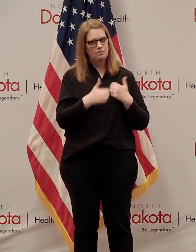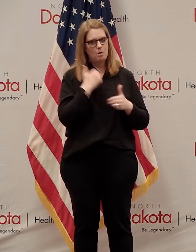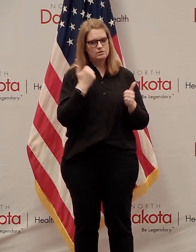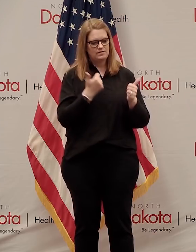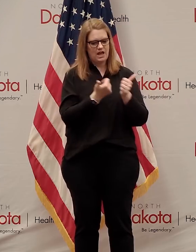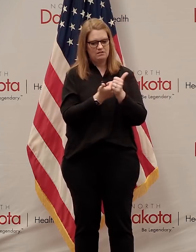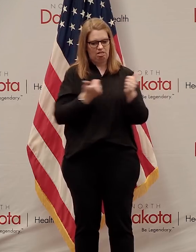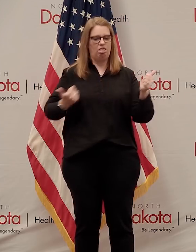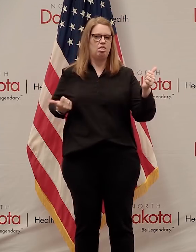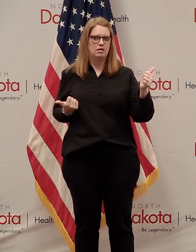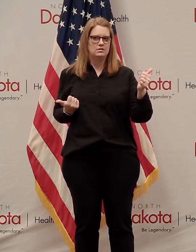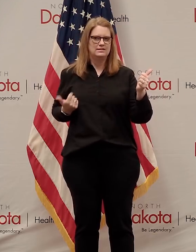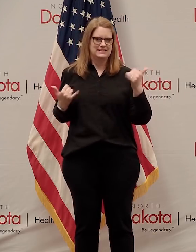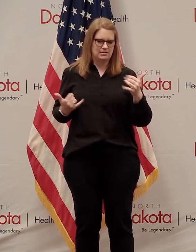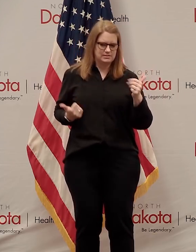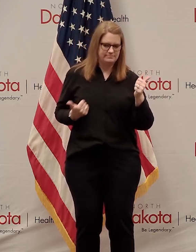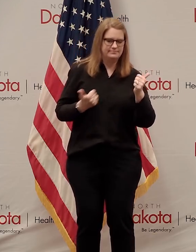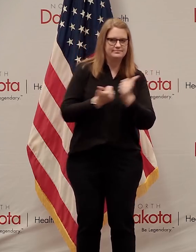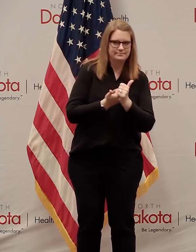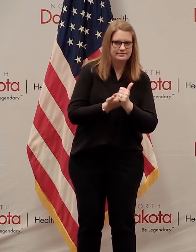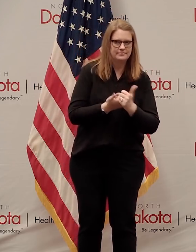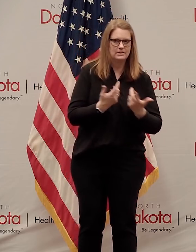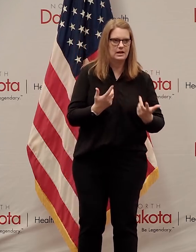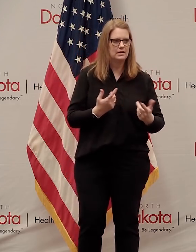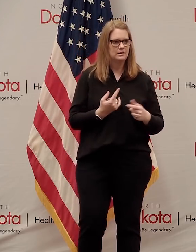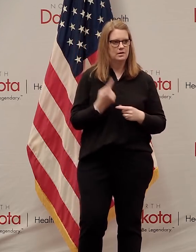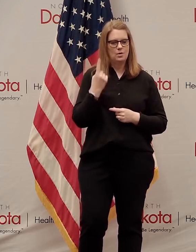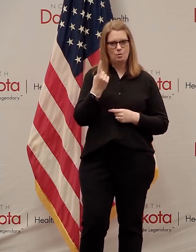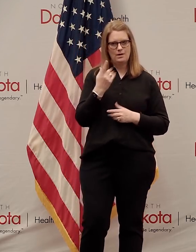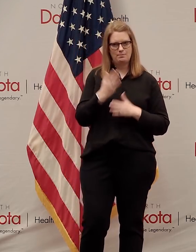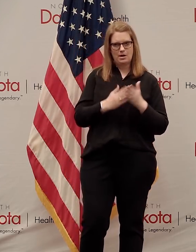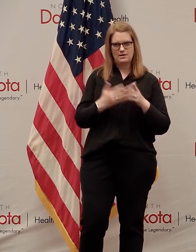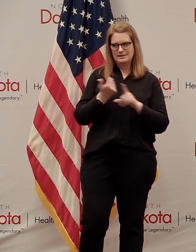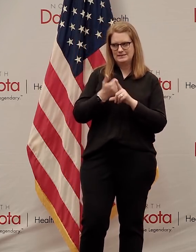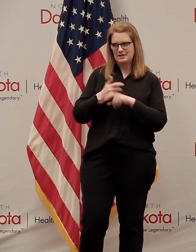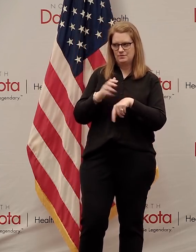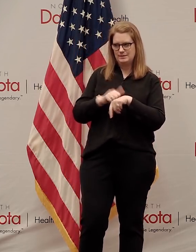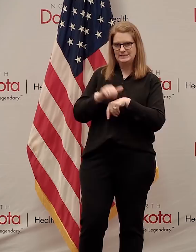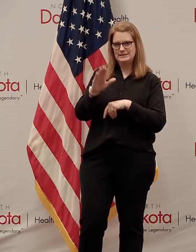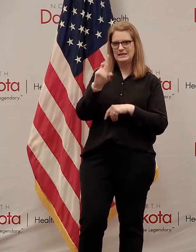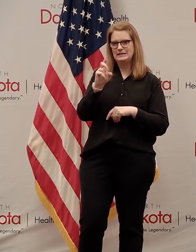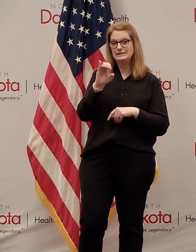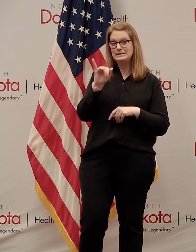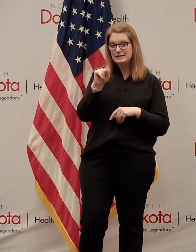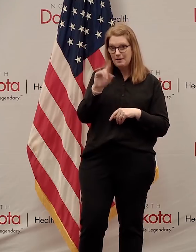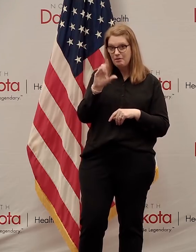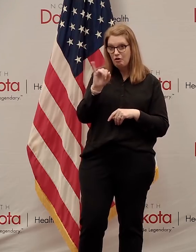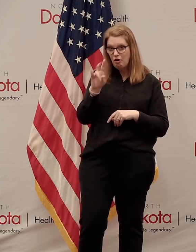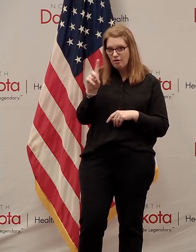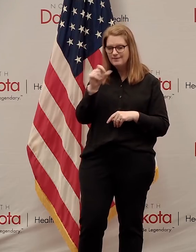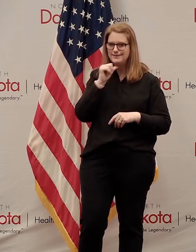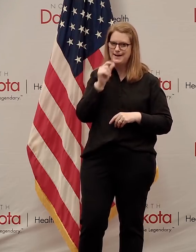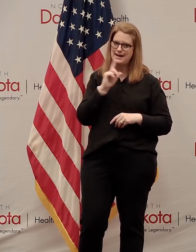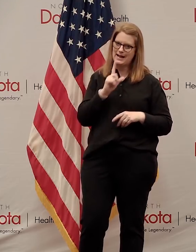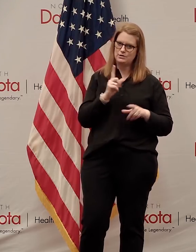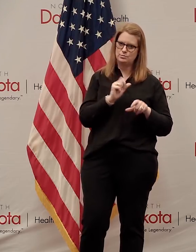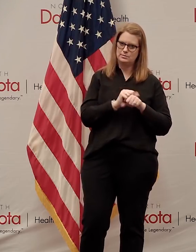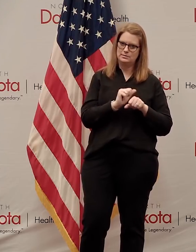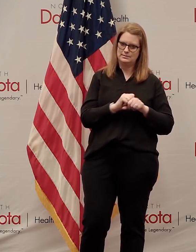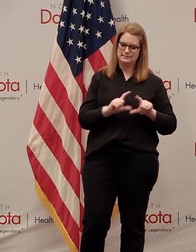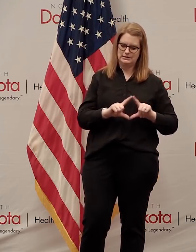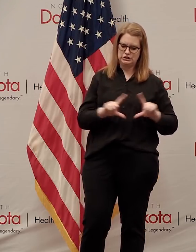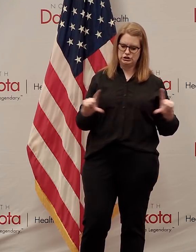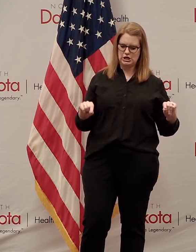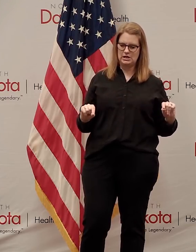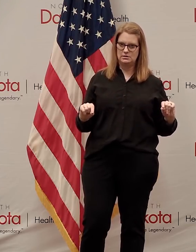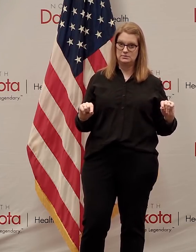that backlog. But, again, as you hear now, one piece of that is going to come out as a debit card versus an actual check. Hopefully that will be